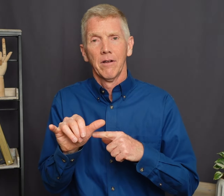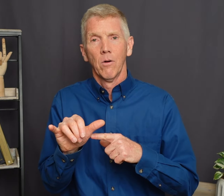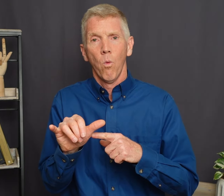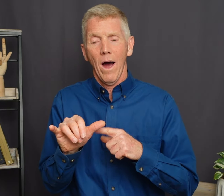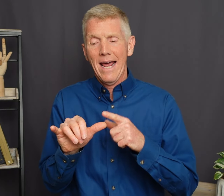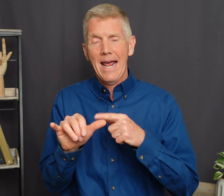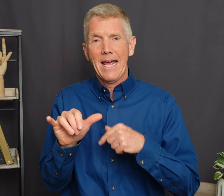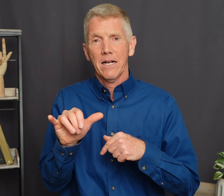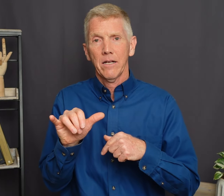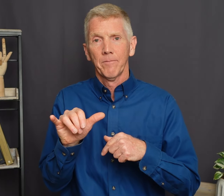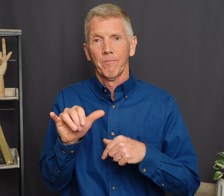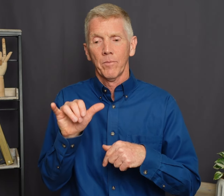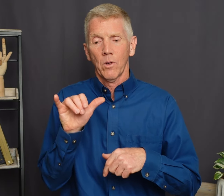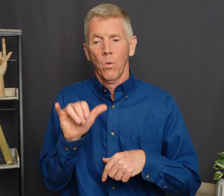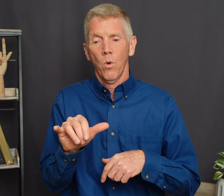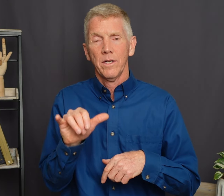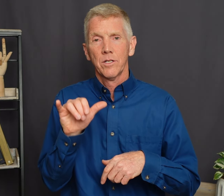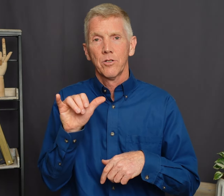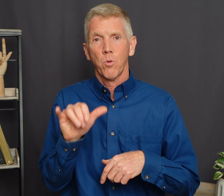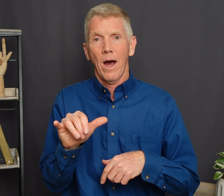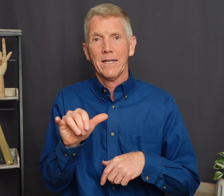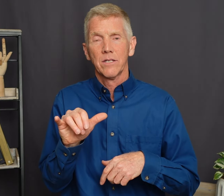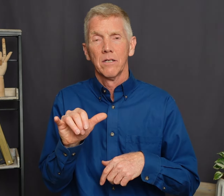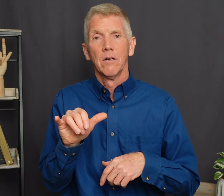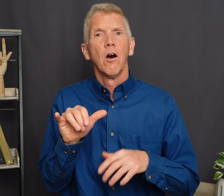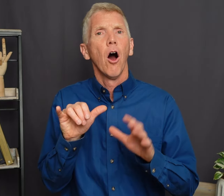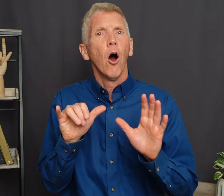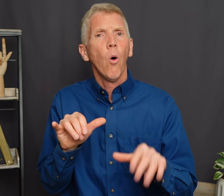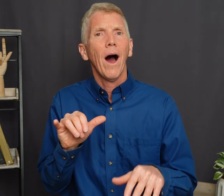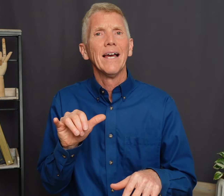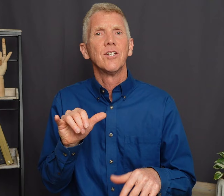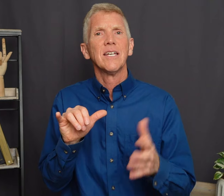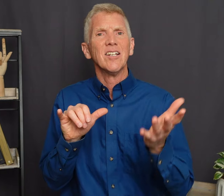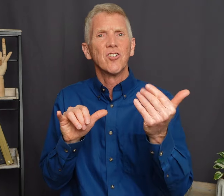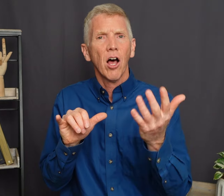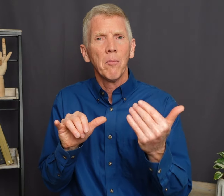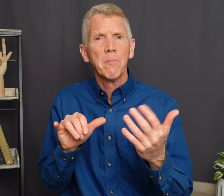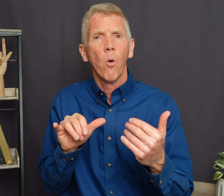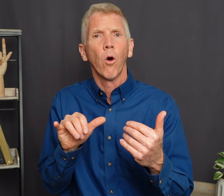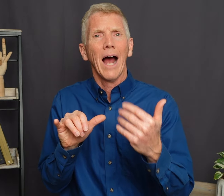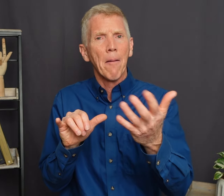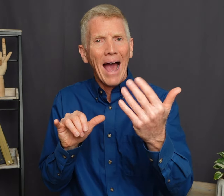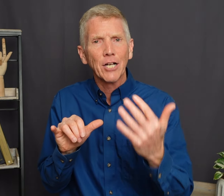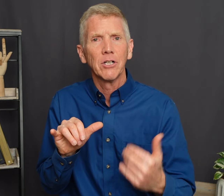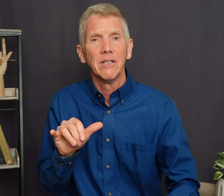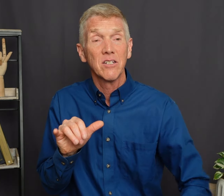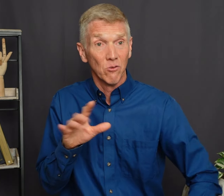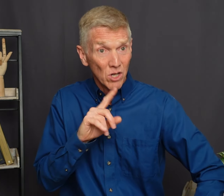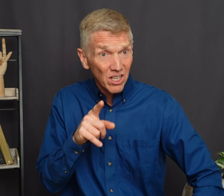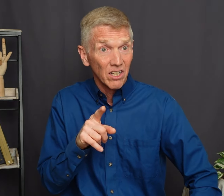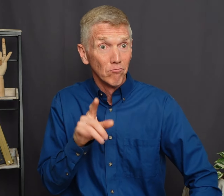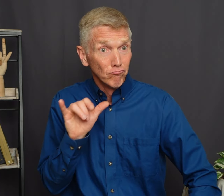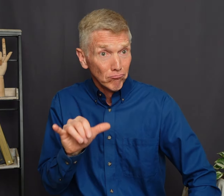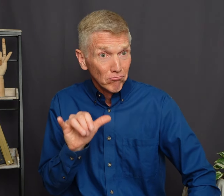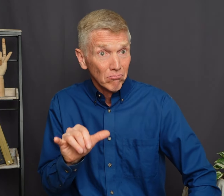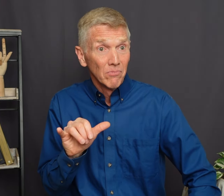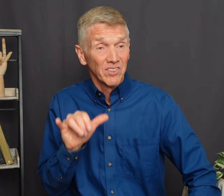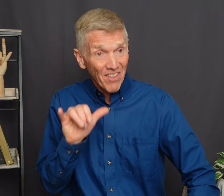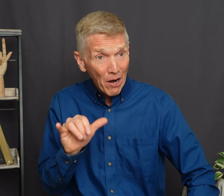Why hand Once Twice Oh I see Tell me more I'm actually listening Really? Did that